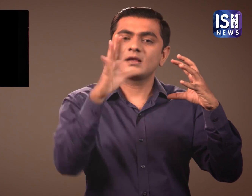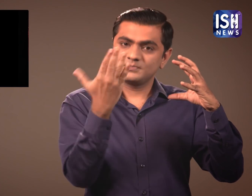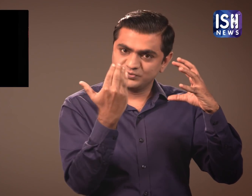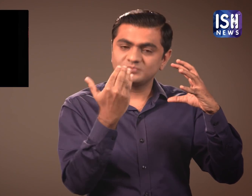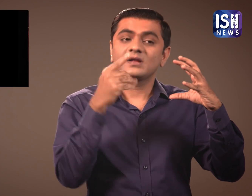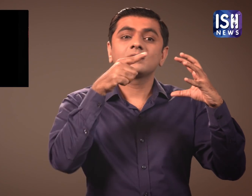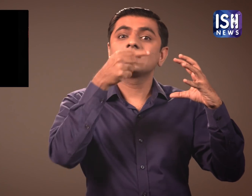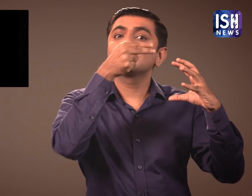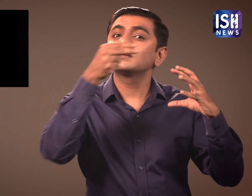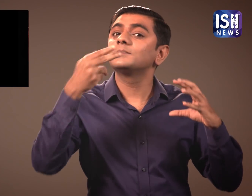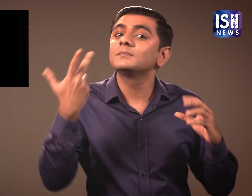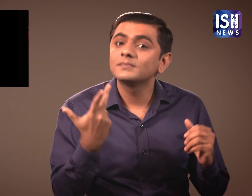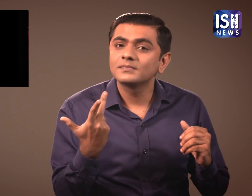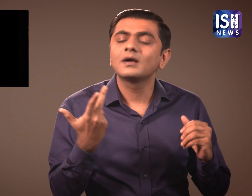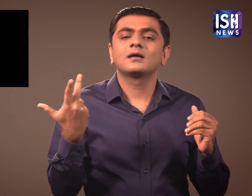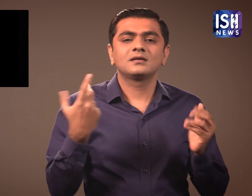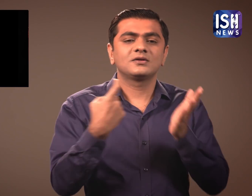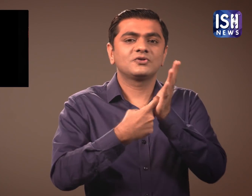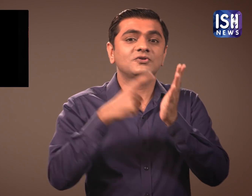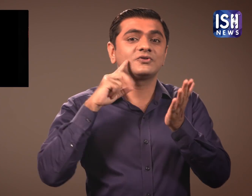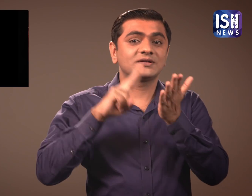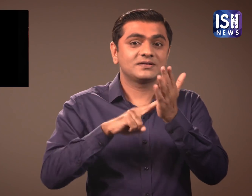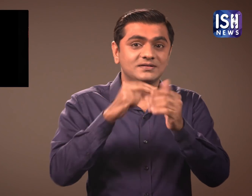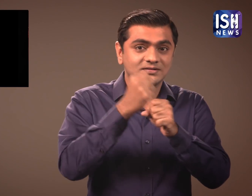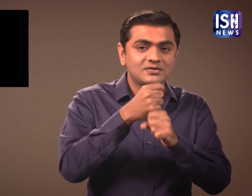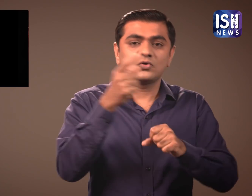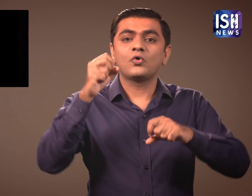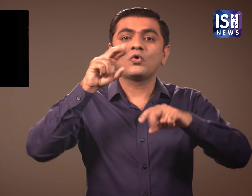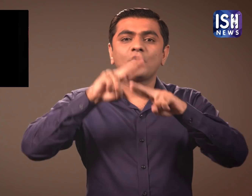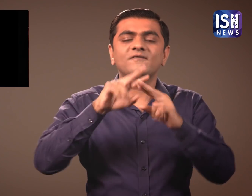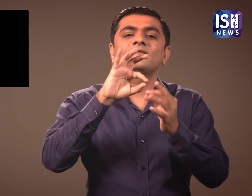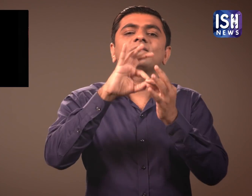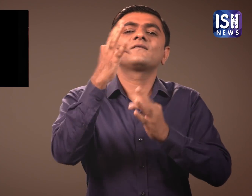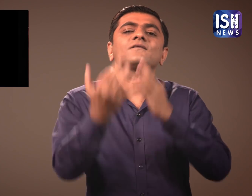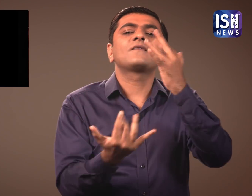edge visible. It's called a Ring of Fire or around the Moon.